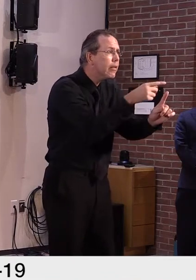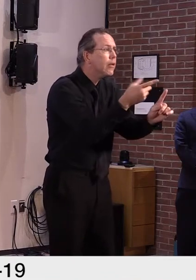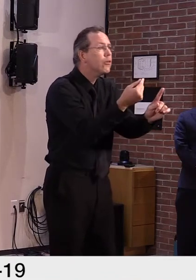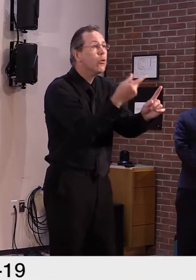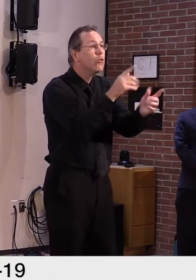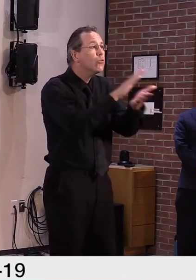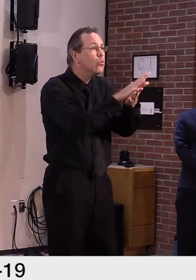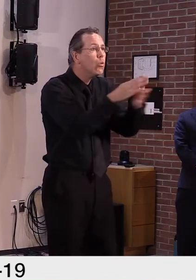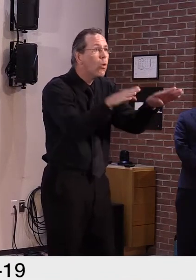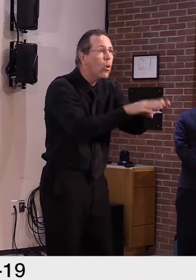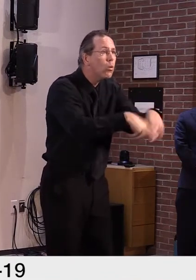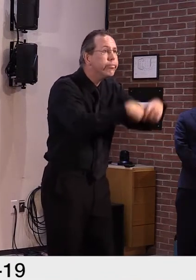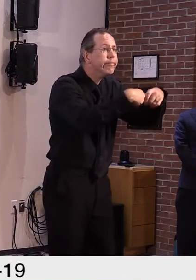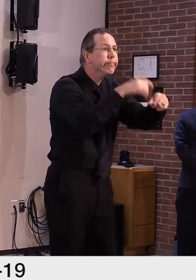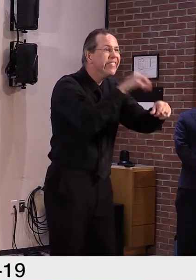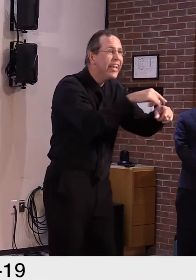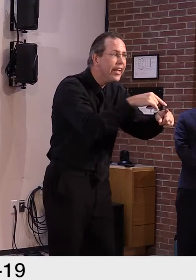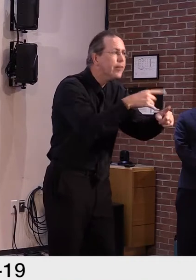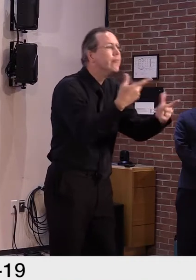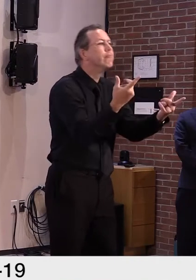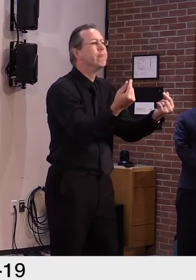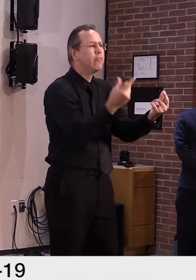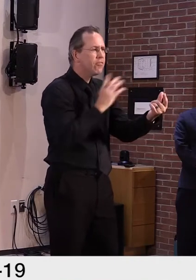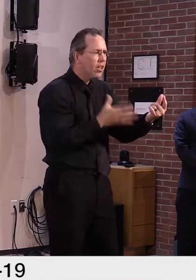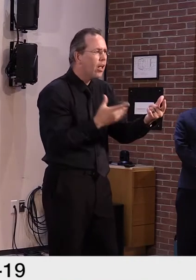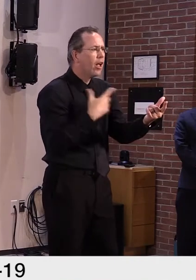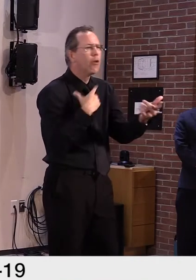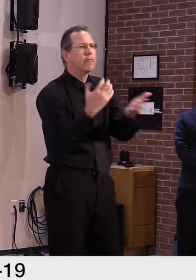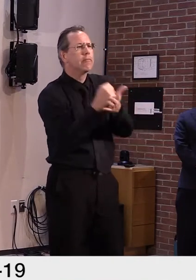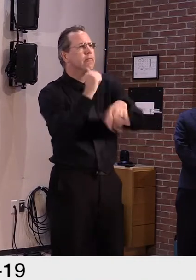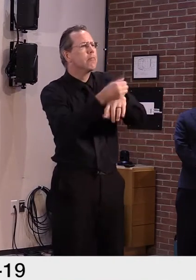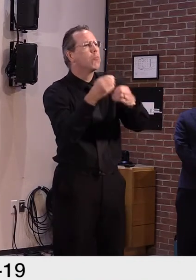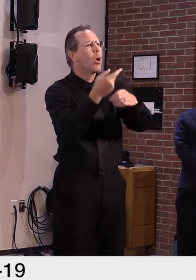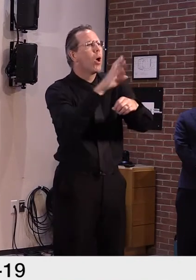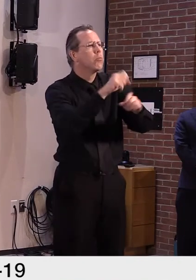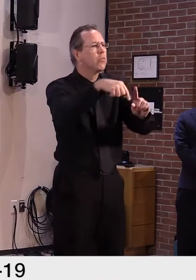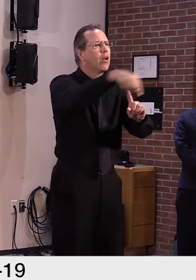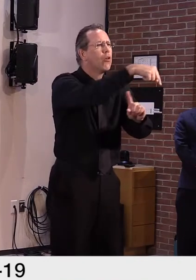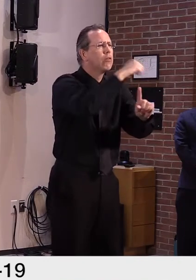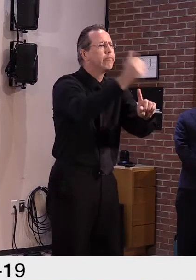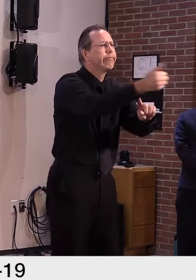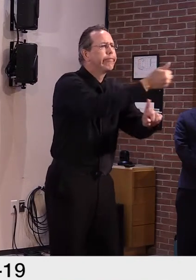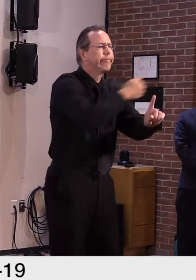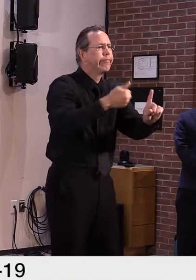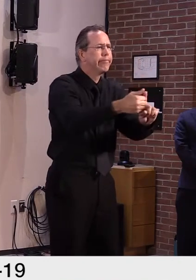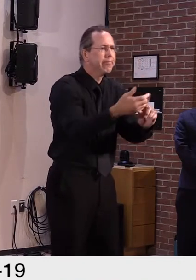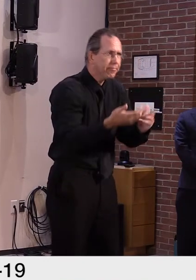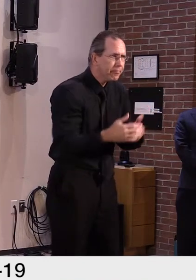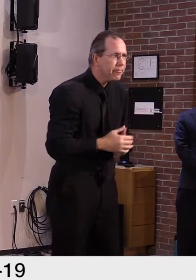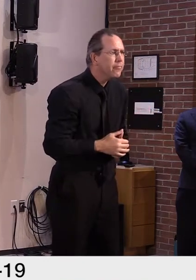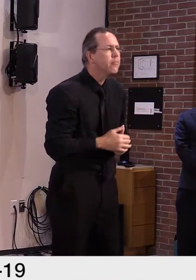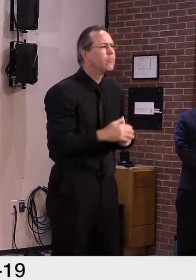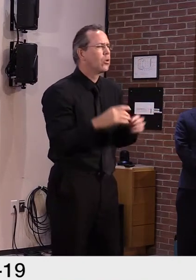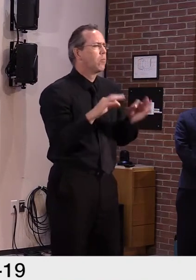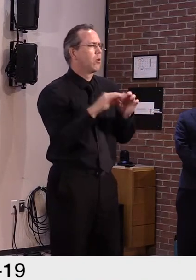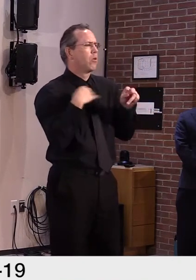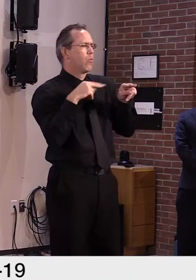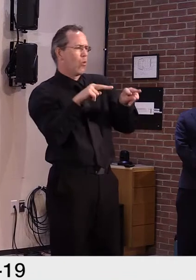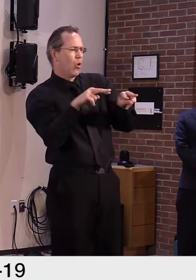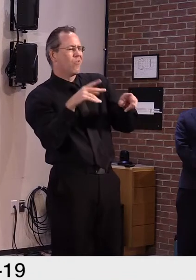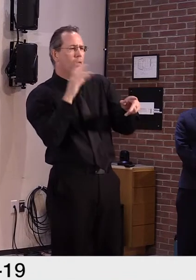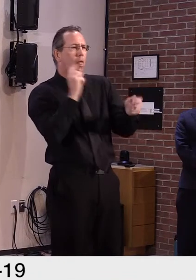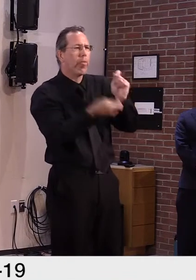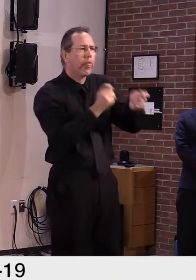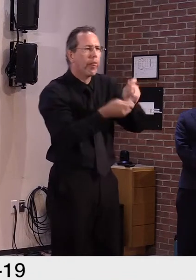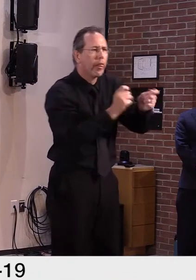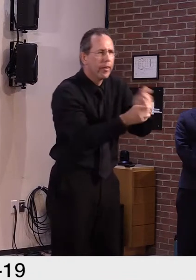and dynamic landscape that we are continuing to follow and work very closely with the hubs on. And the second part of your question, can you repeat